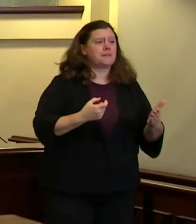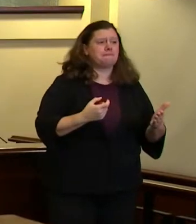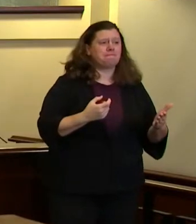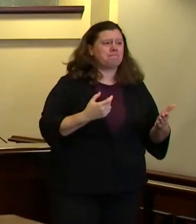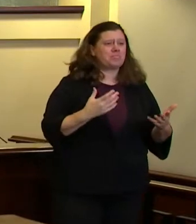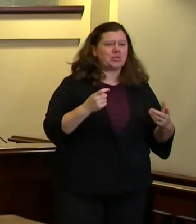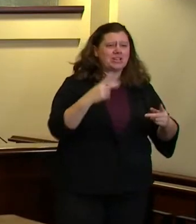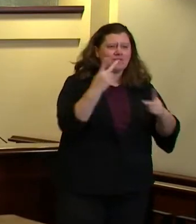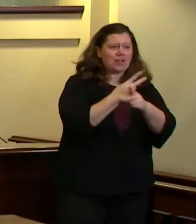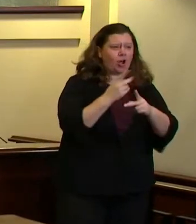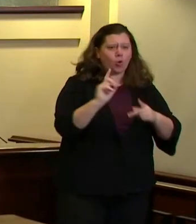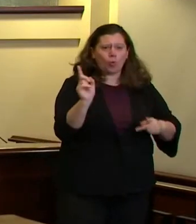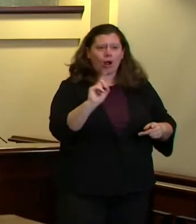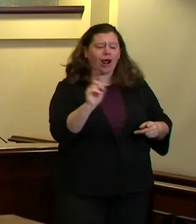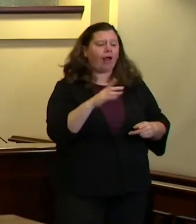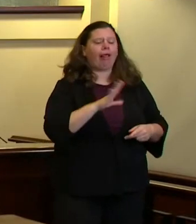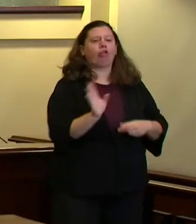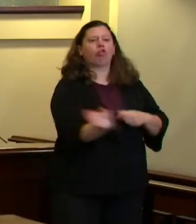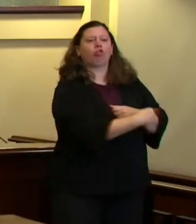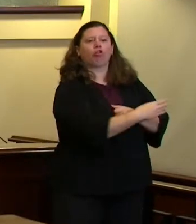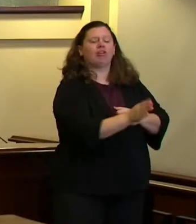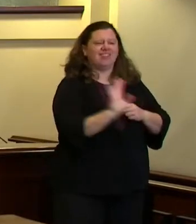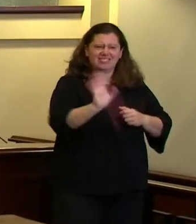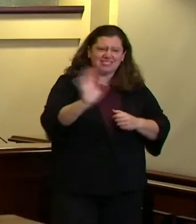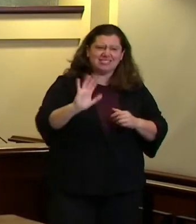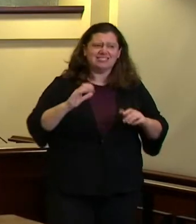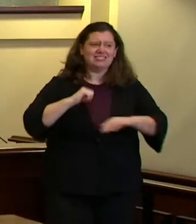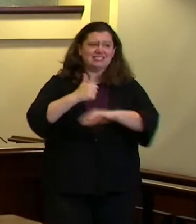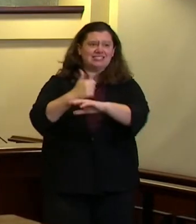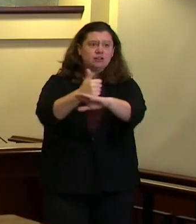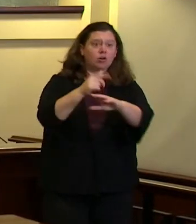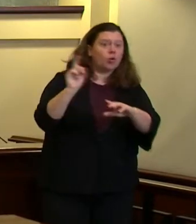an emergency basis with the goal being to get